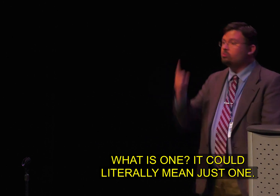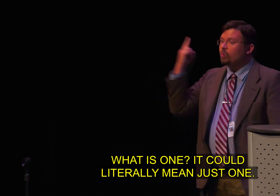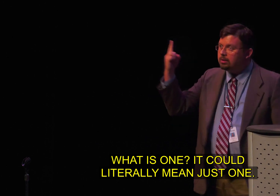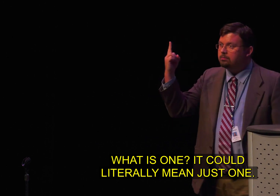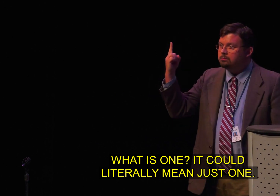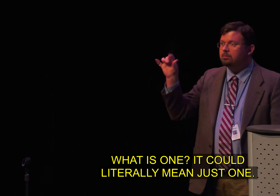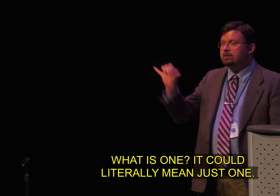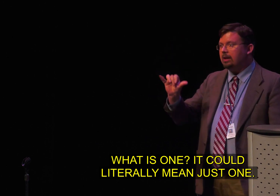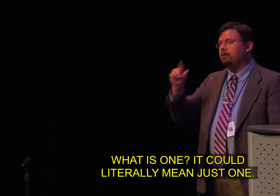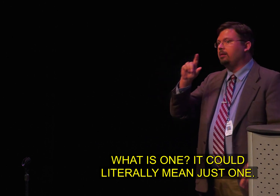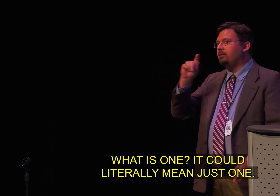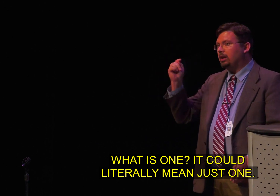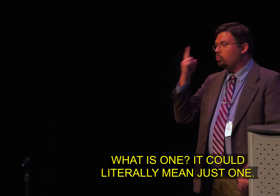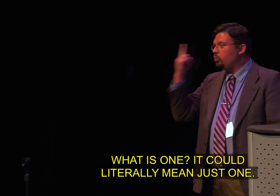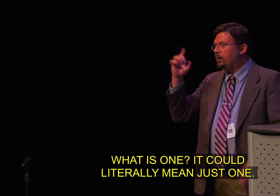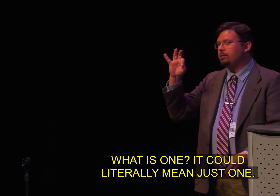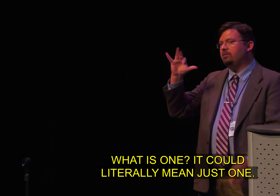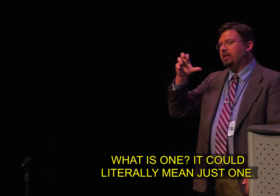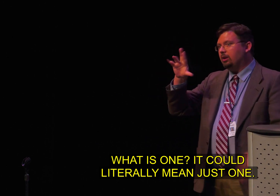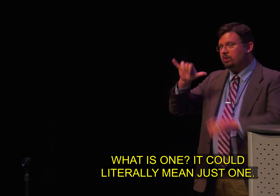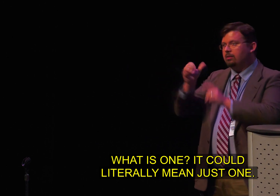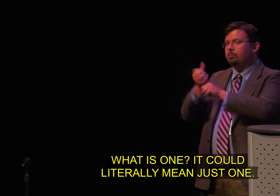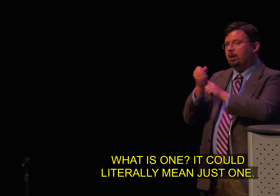It could literally mean just one.